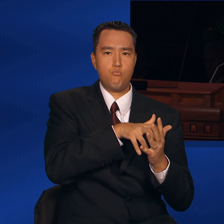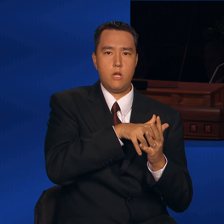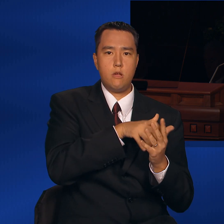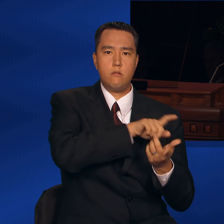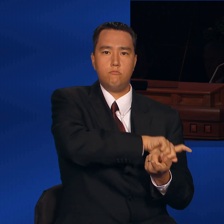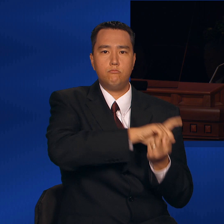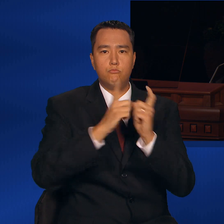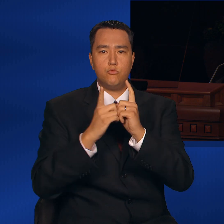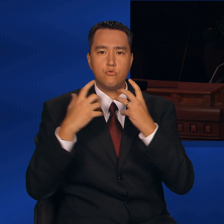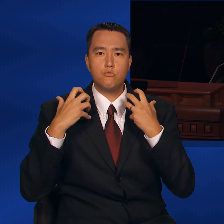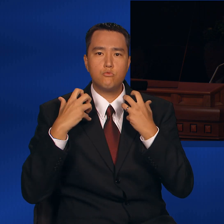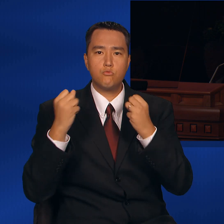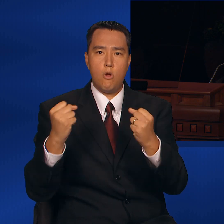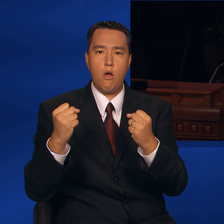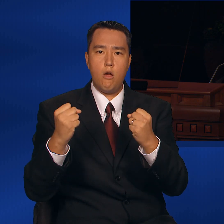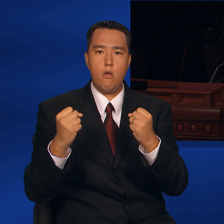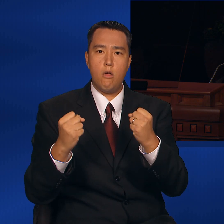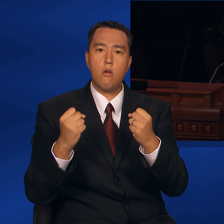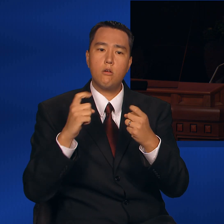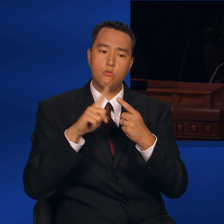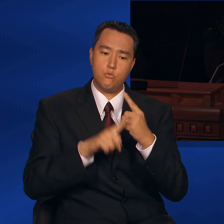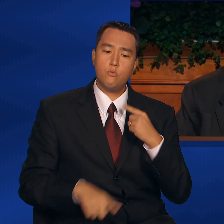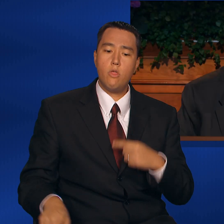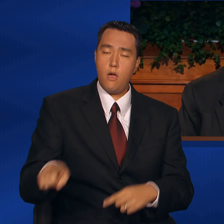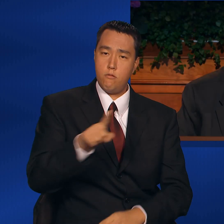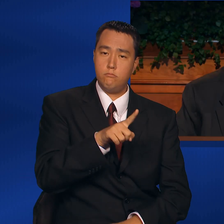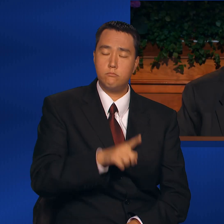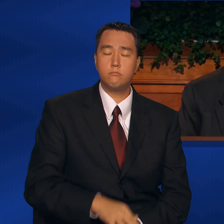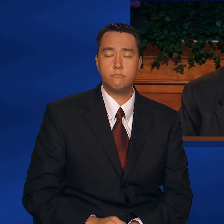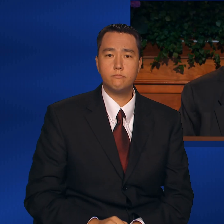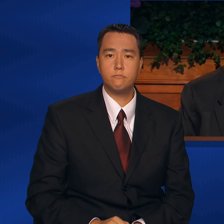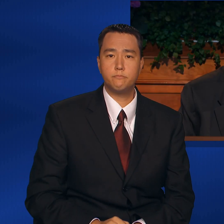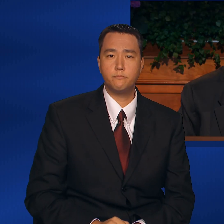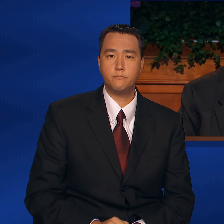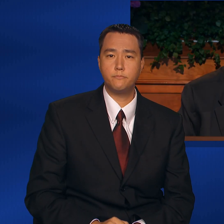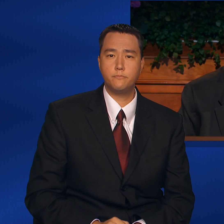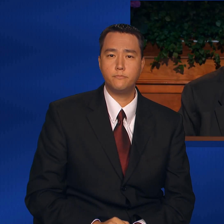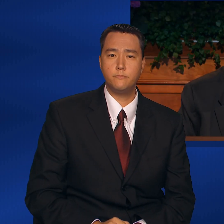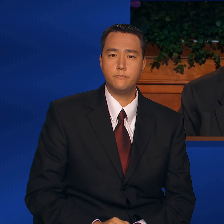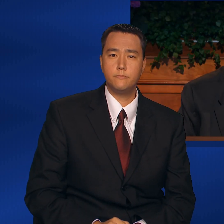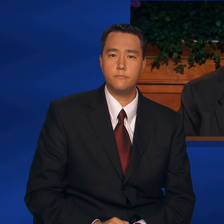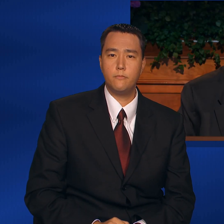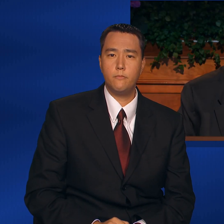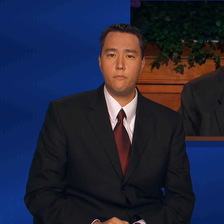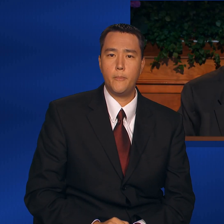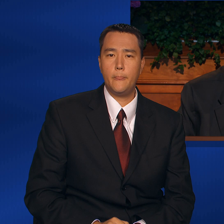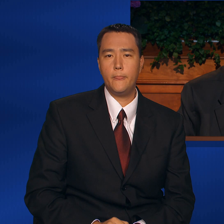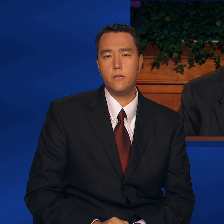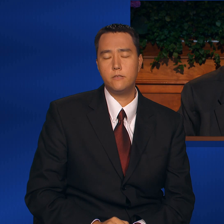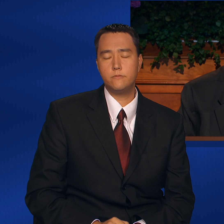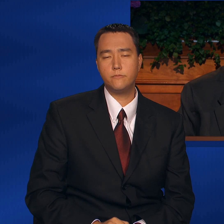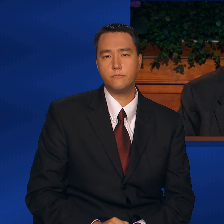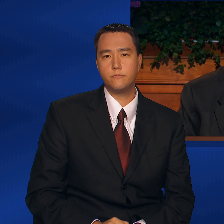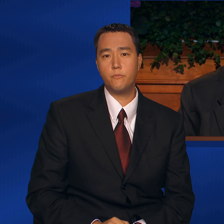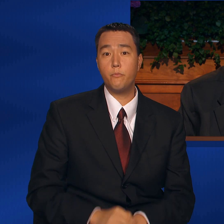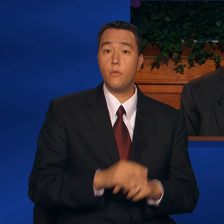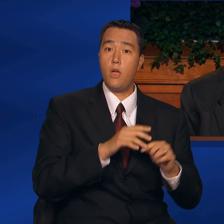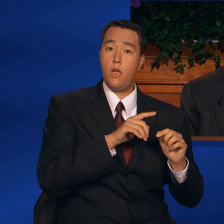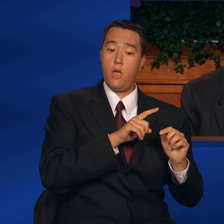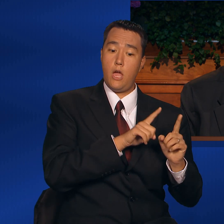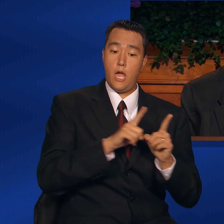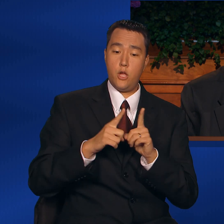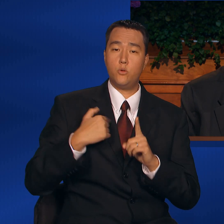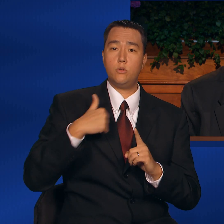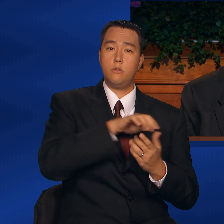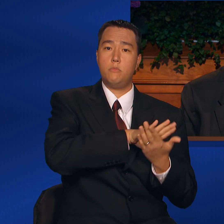become strong unto them." As we are made new